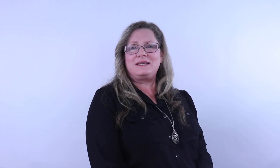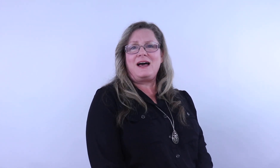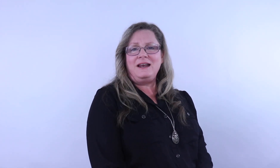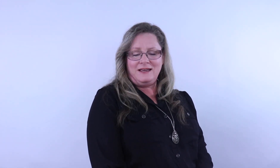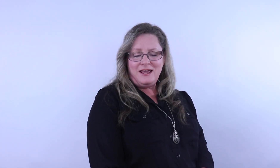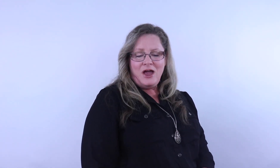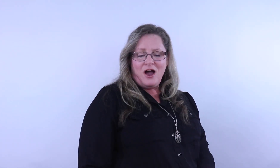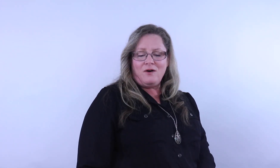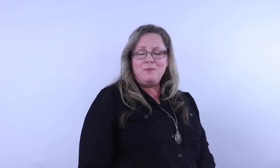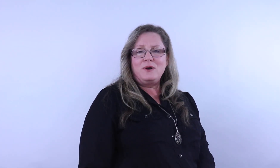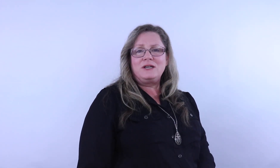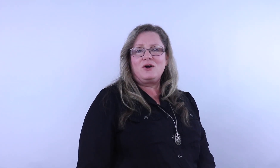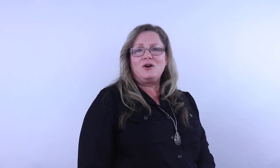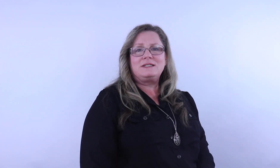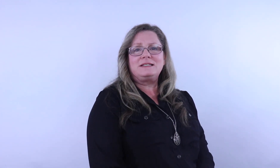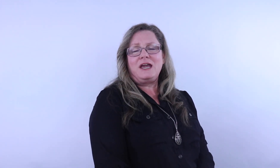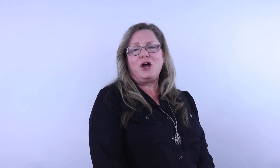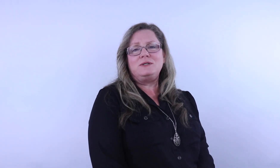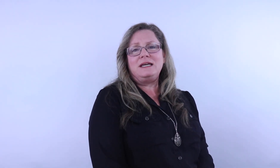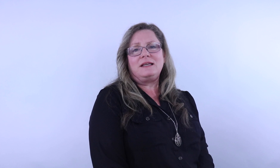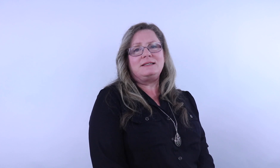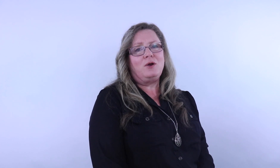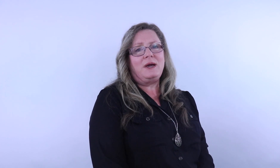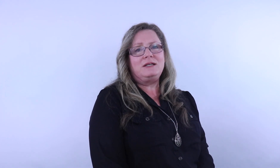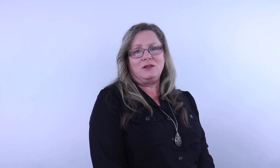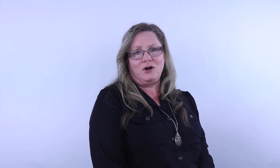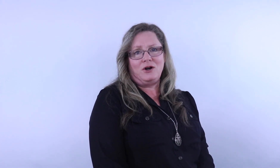excited. All right boys and girls let's get cozy. Let's get ready to learn.